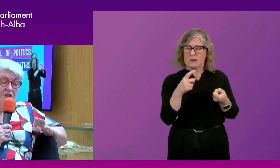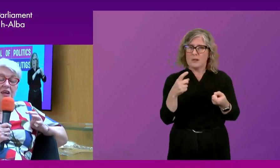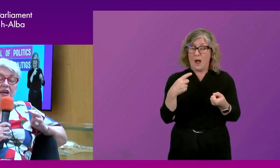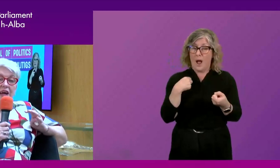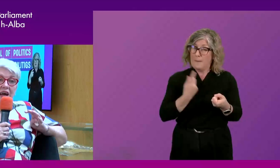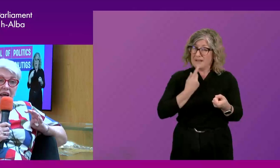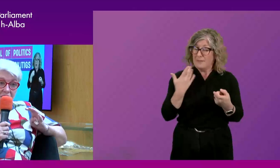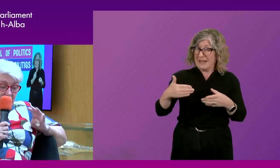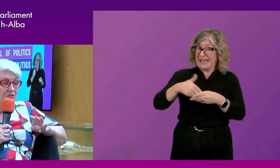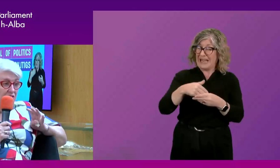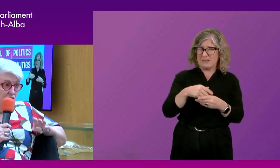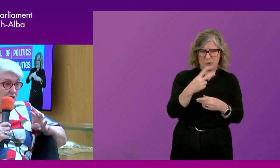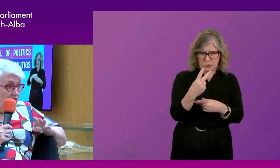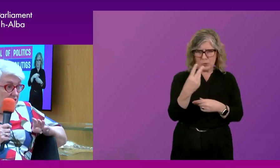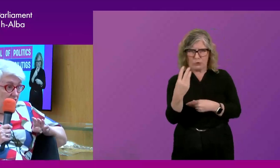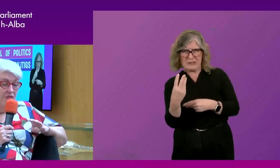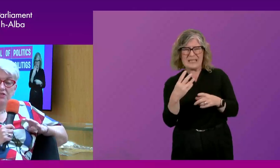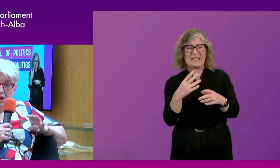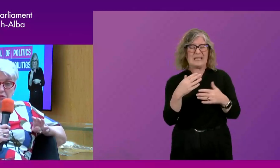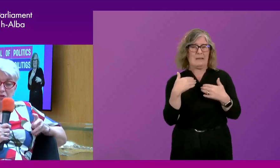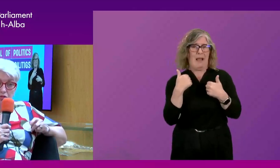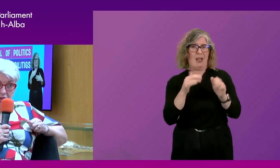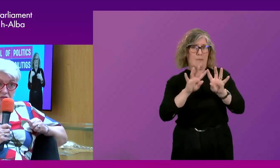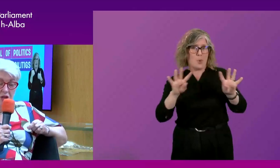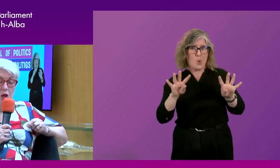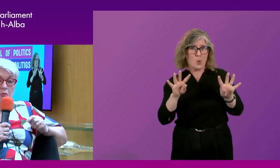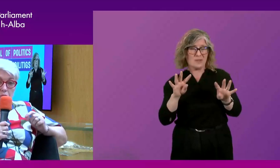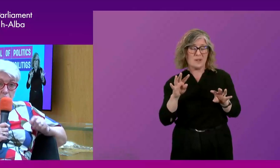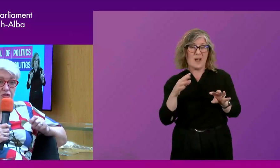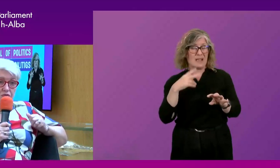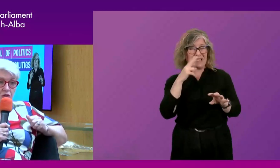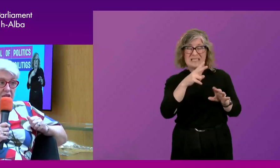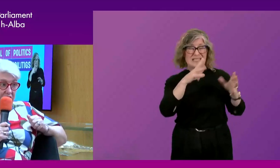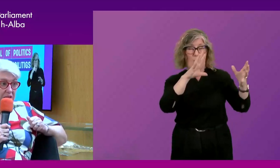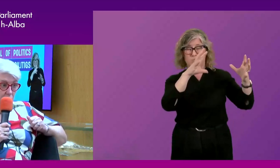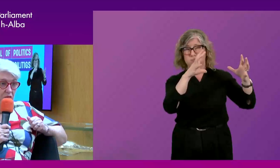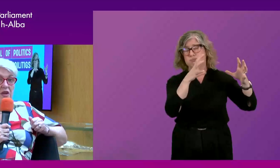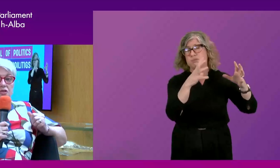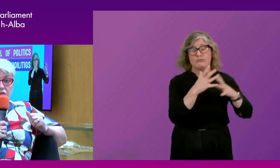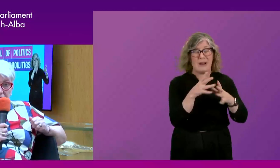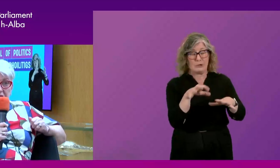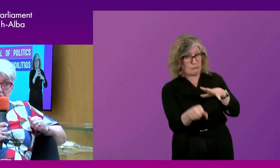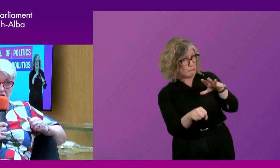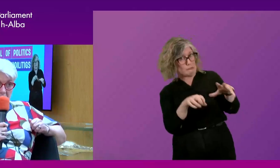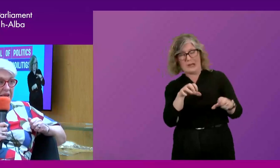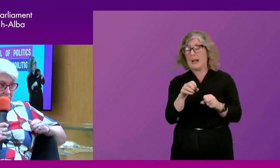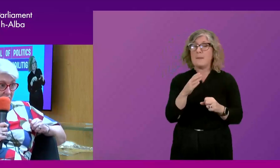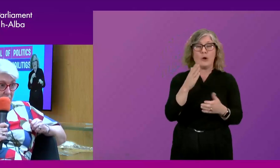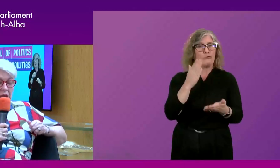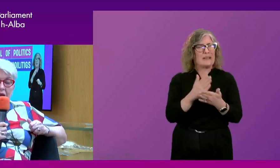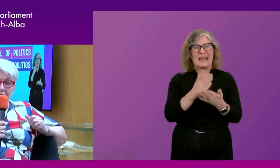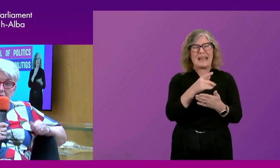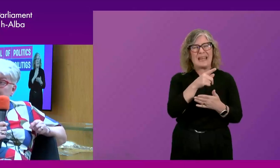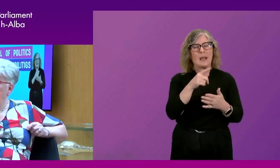boards, the service is on its knees. There is absolutely no doubt. But most of what they are dealing with is failure demand.